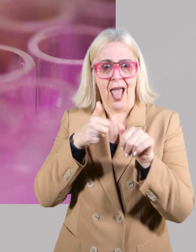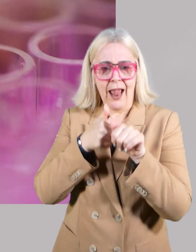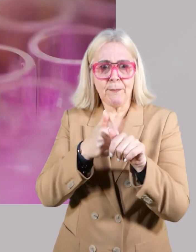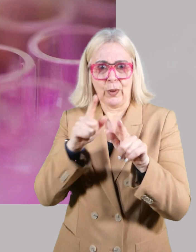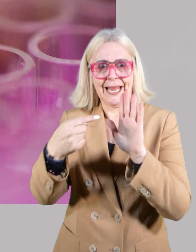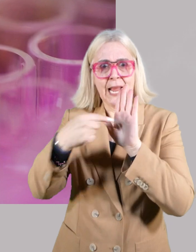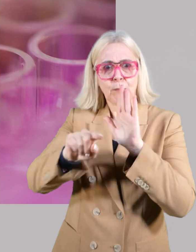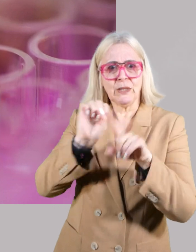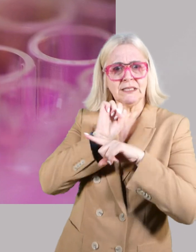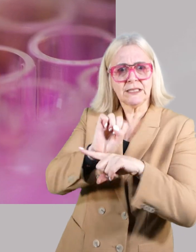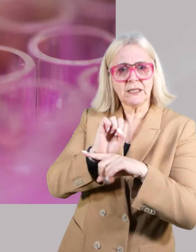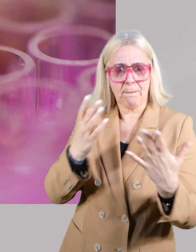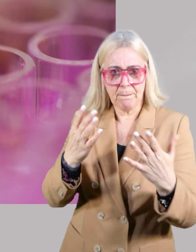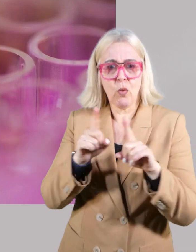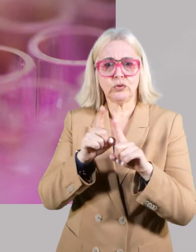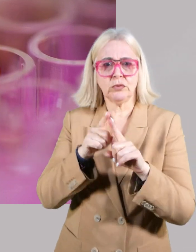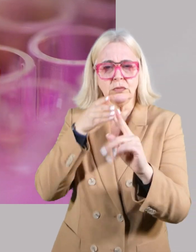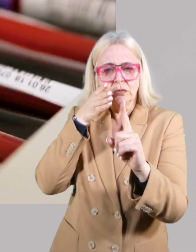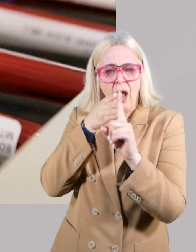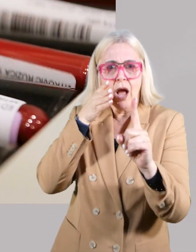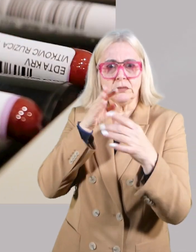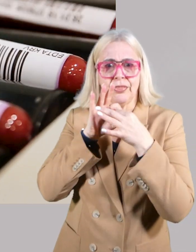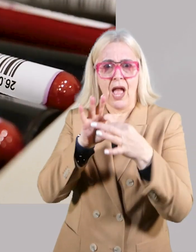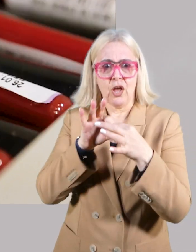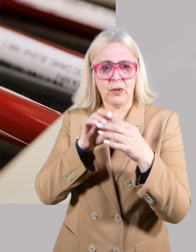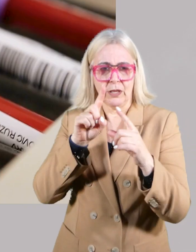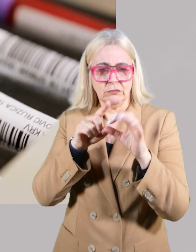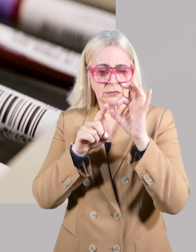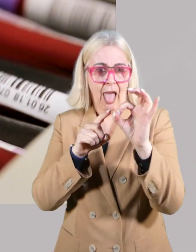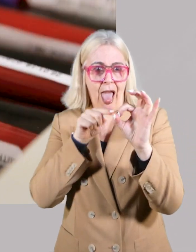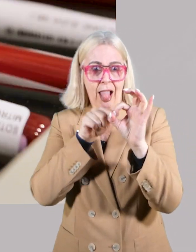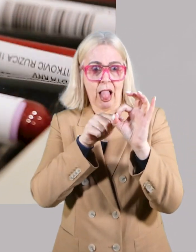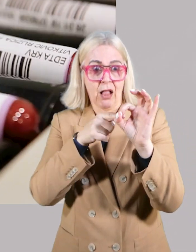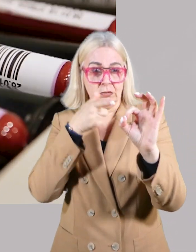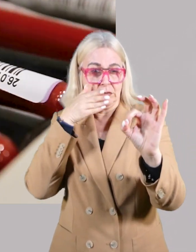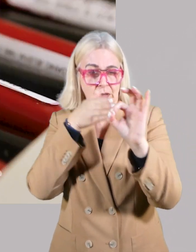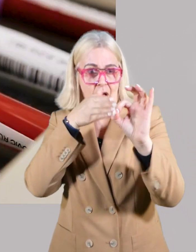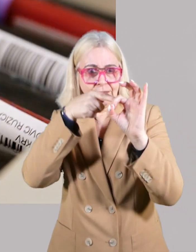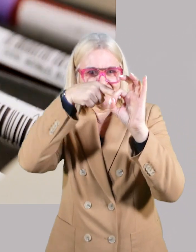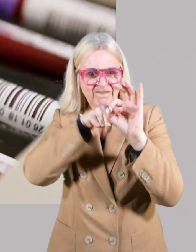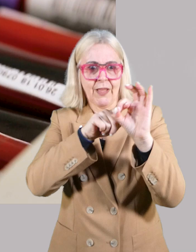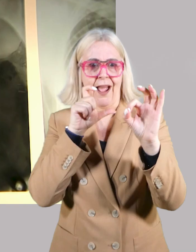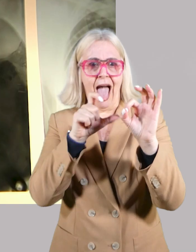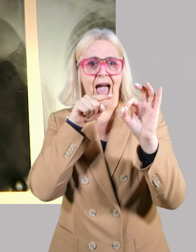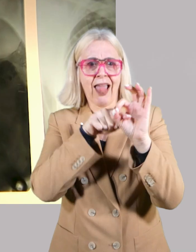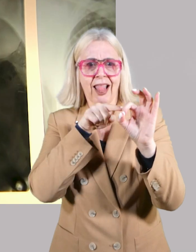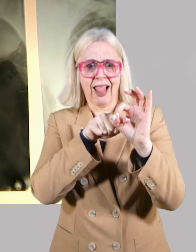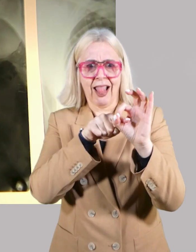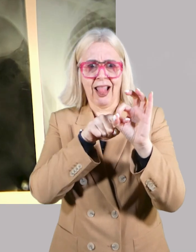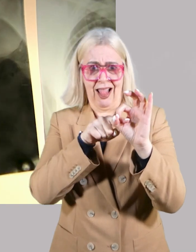of immunotherapy or molecular targeted therapy significantly increased survival rate and patients' quality of